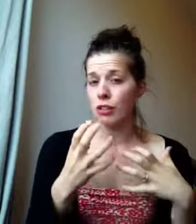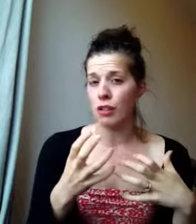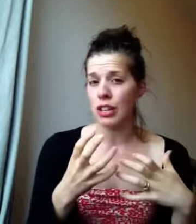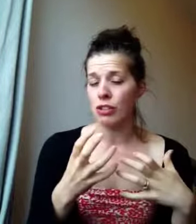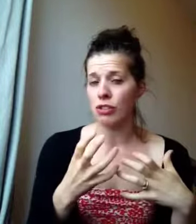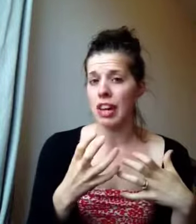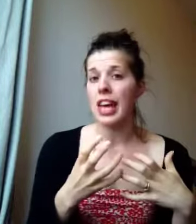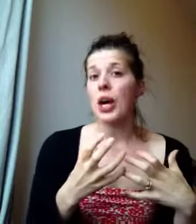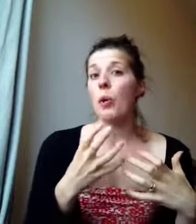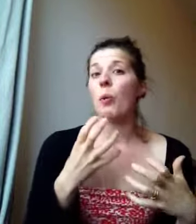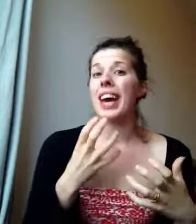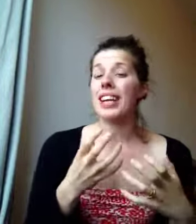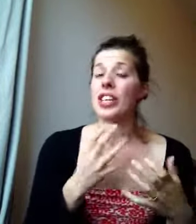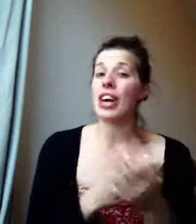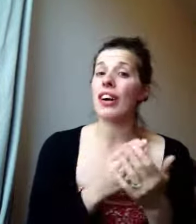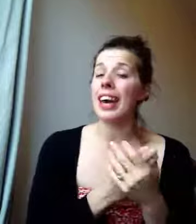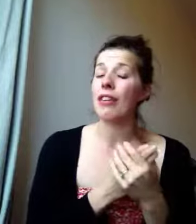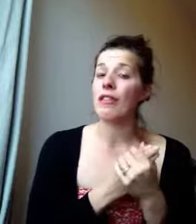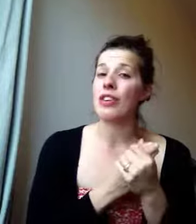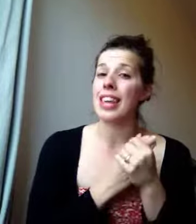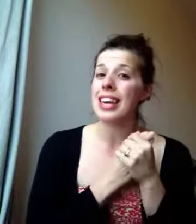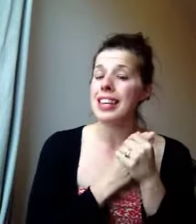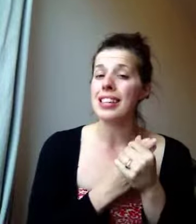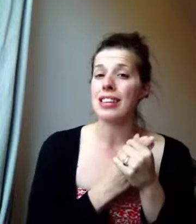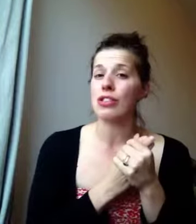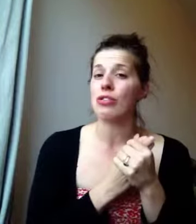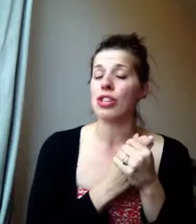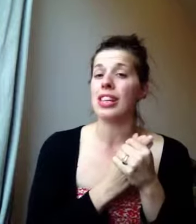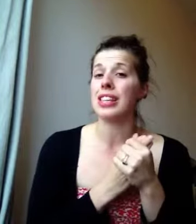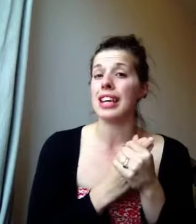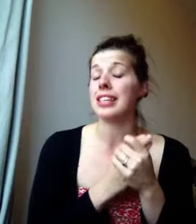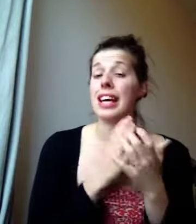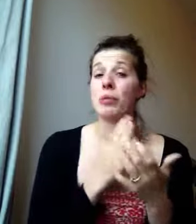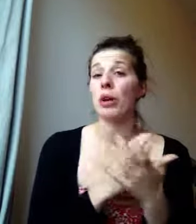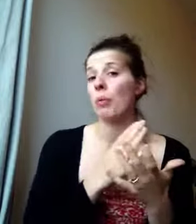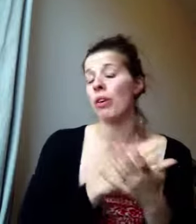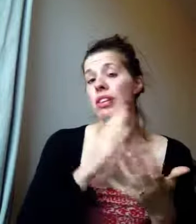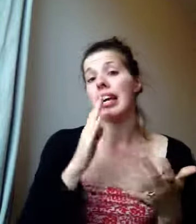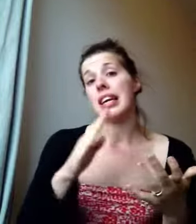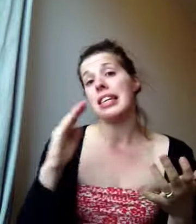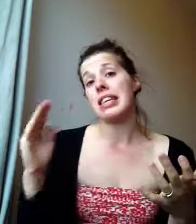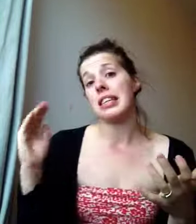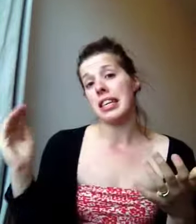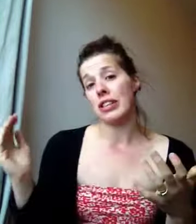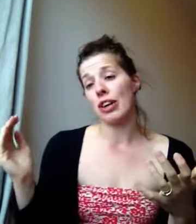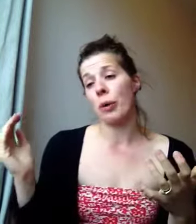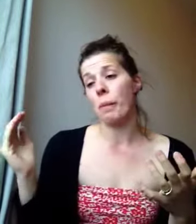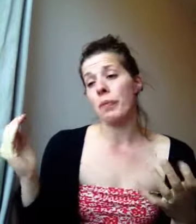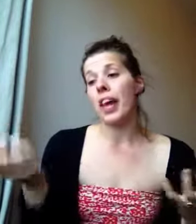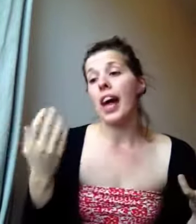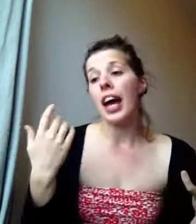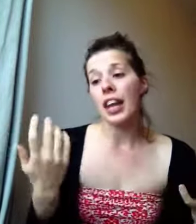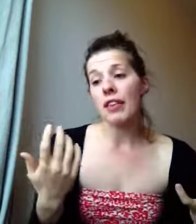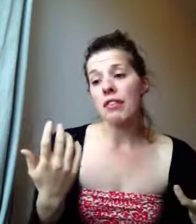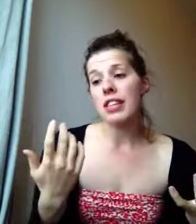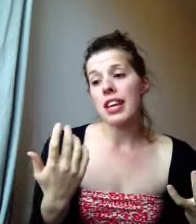food industry, we actually are getting food that isn't as nutritionally dense as what it was years and years ago. Another reason